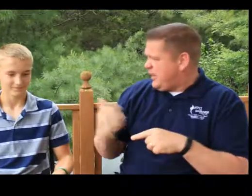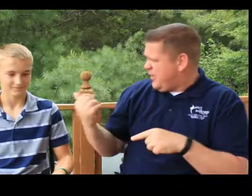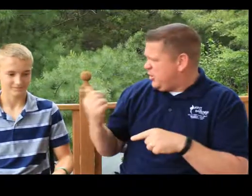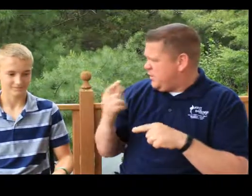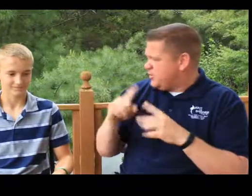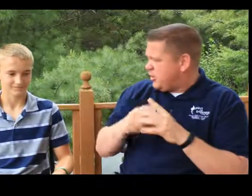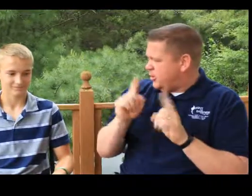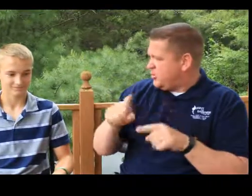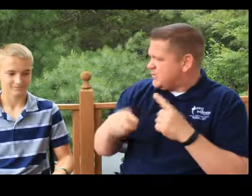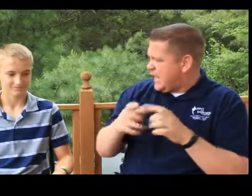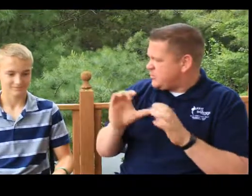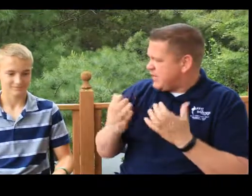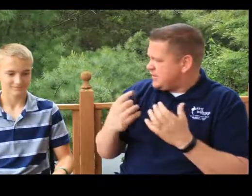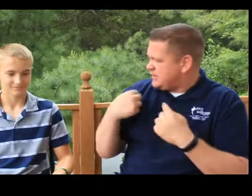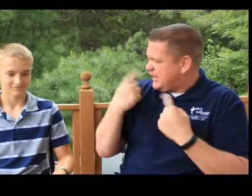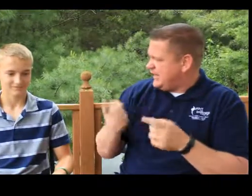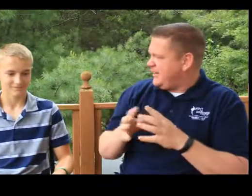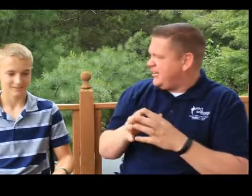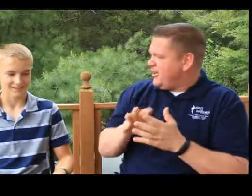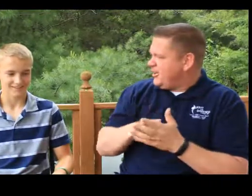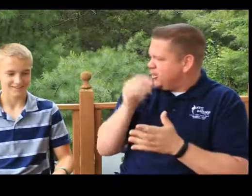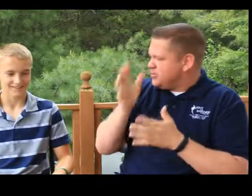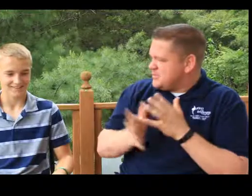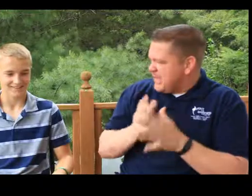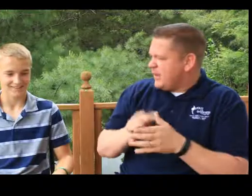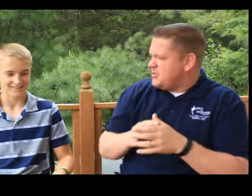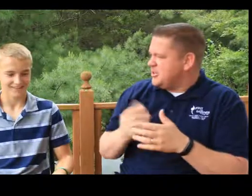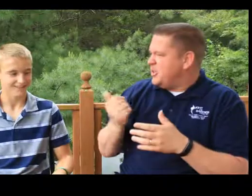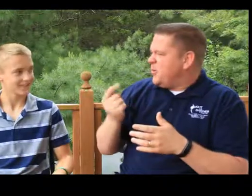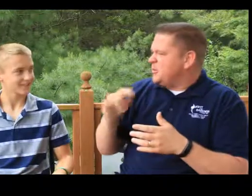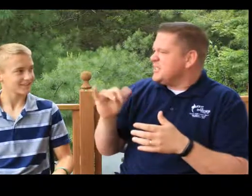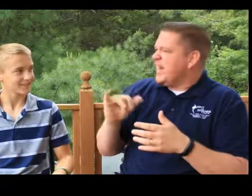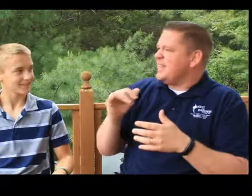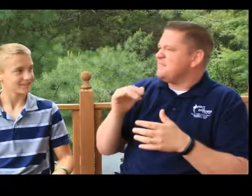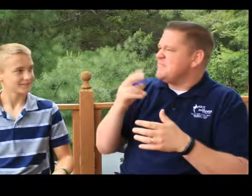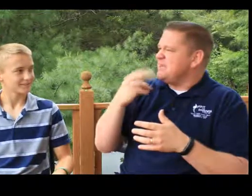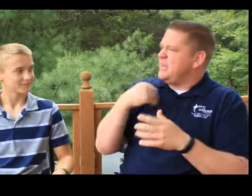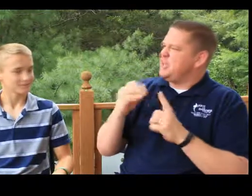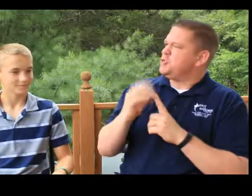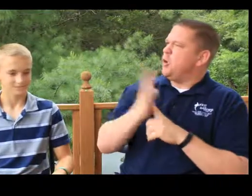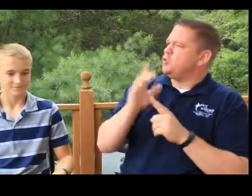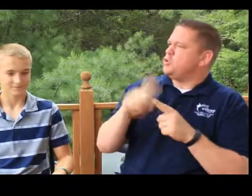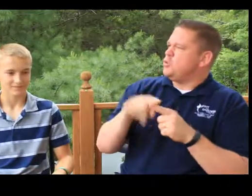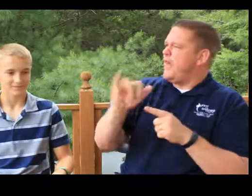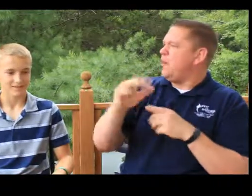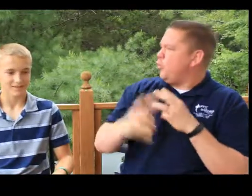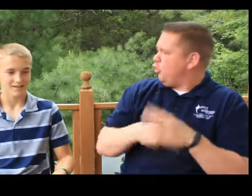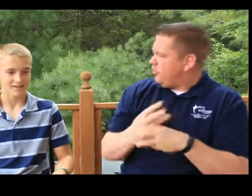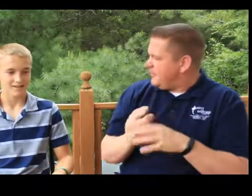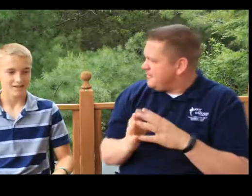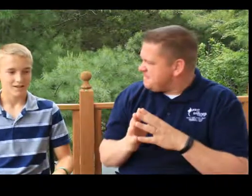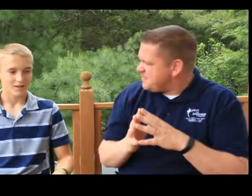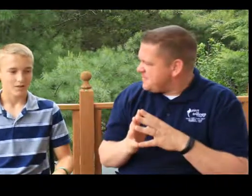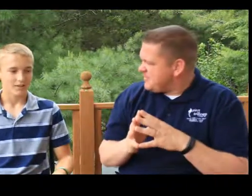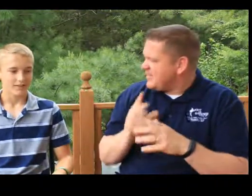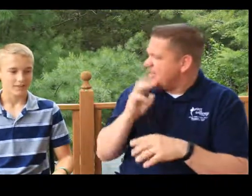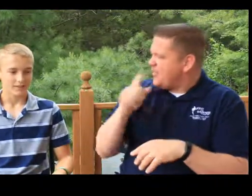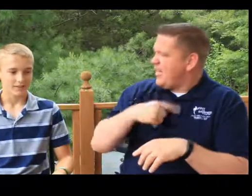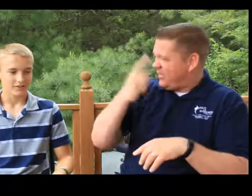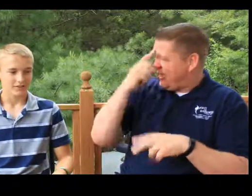And I think you've been starting to go to sign language class lately and learn some sign language. What's it like being exposed to that world? Well, think it's very unique